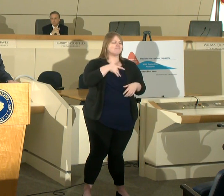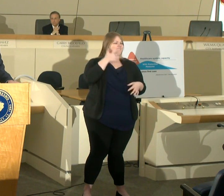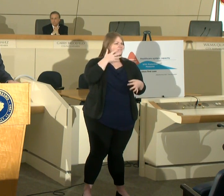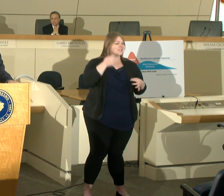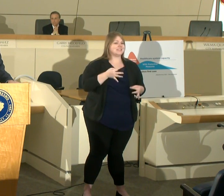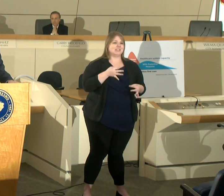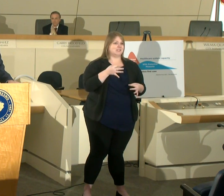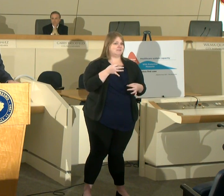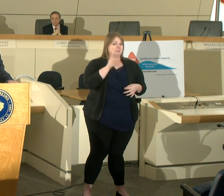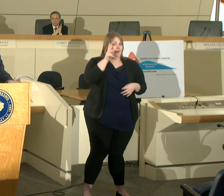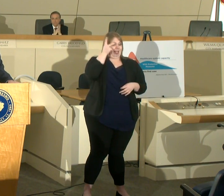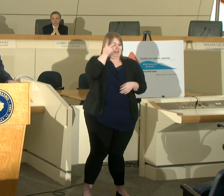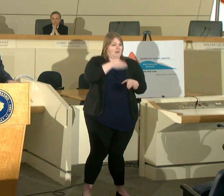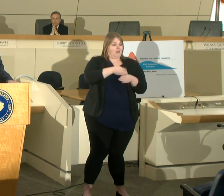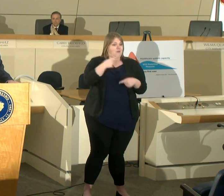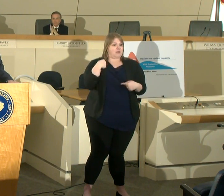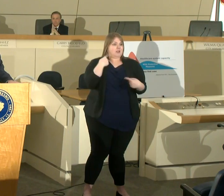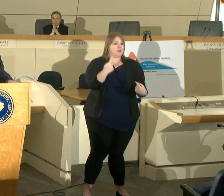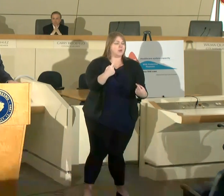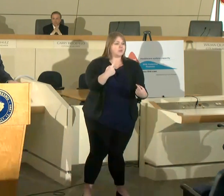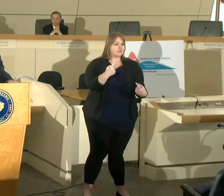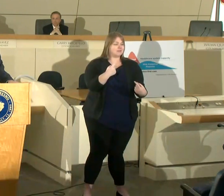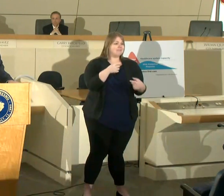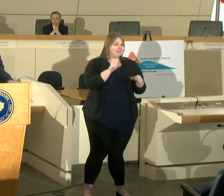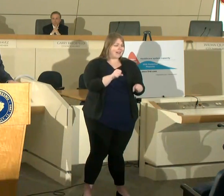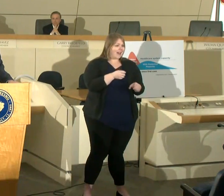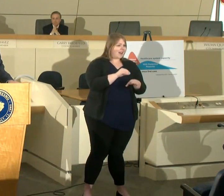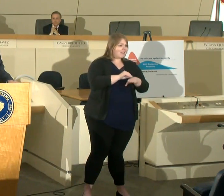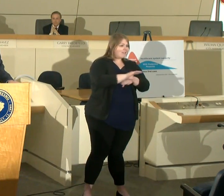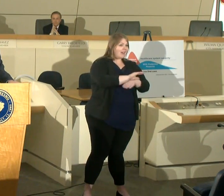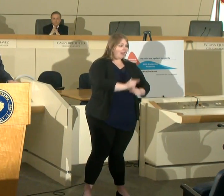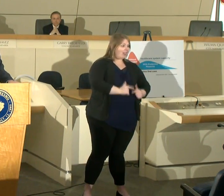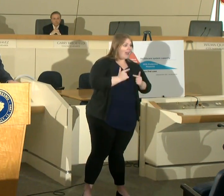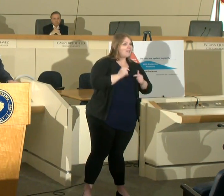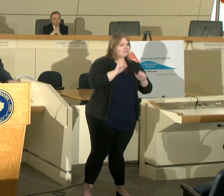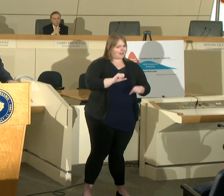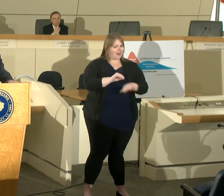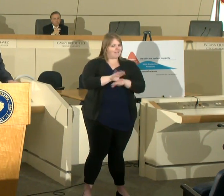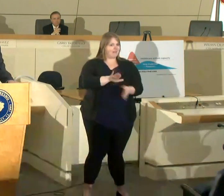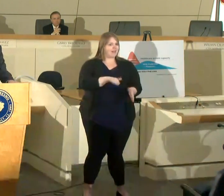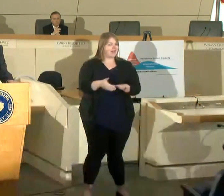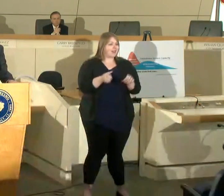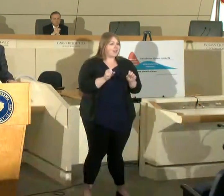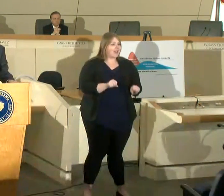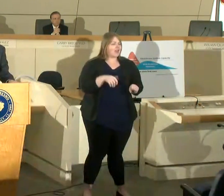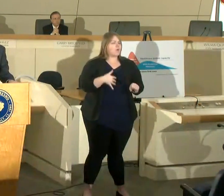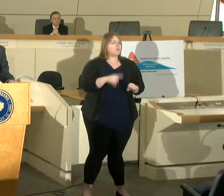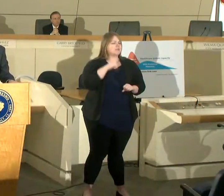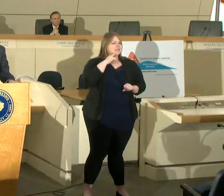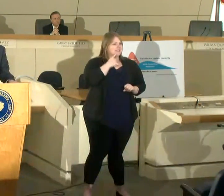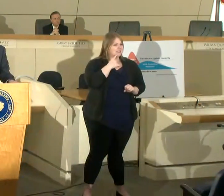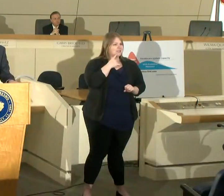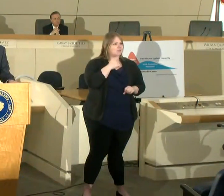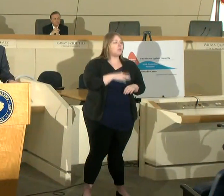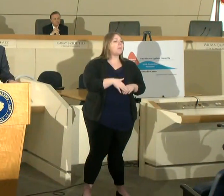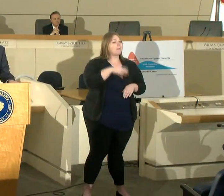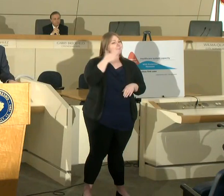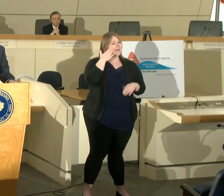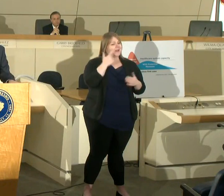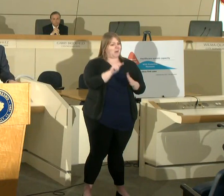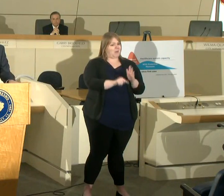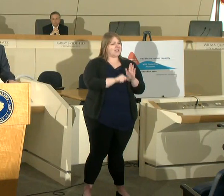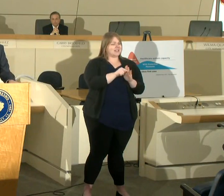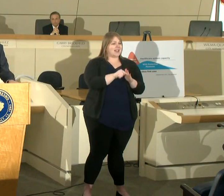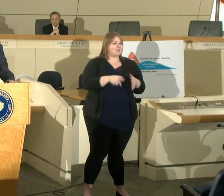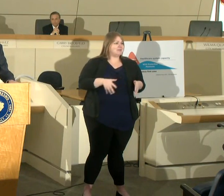profound implications life and death implications so we all take it very serious and I know this is an anxious time for all of us